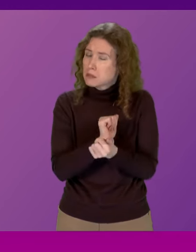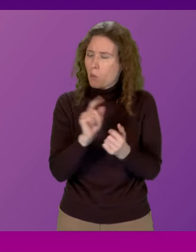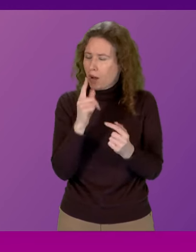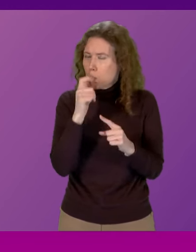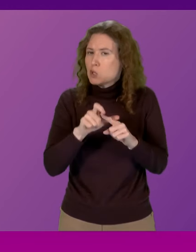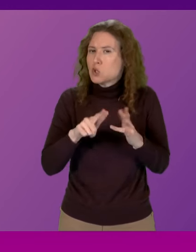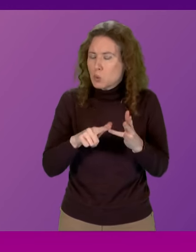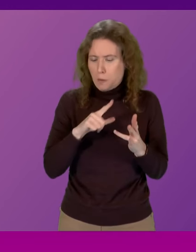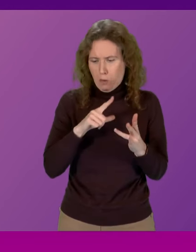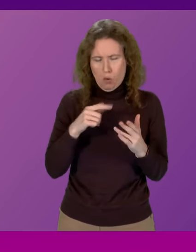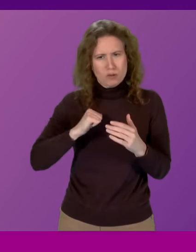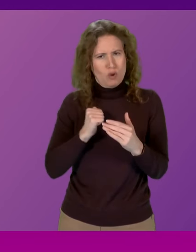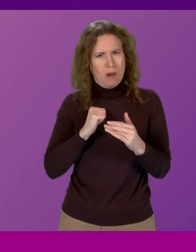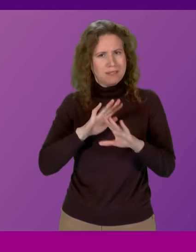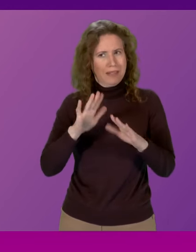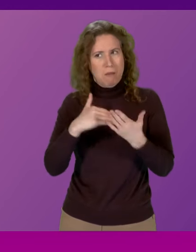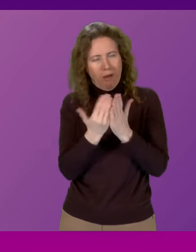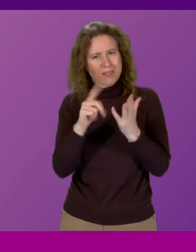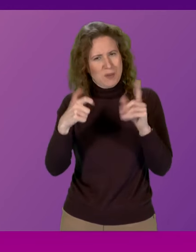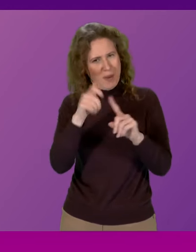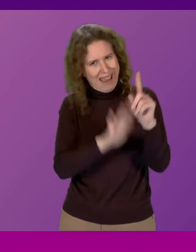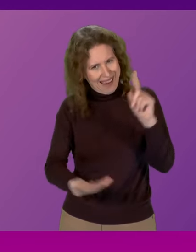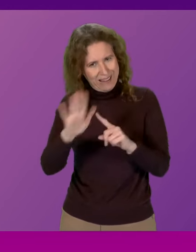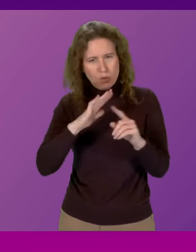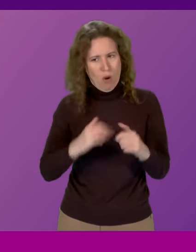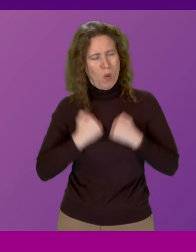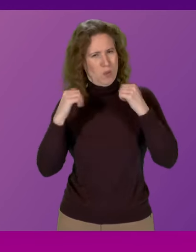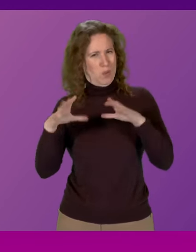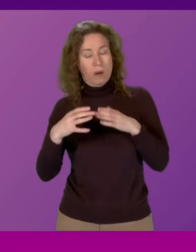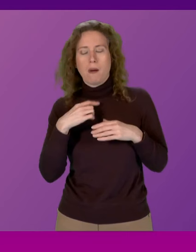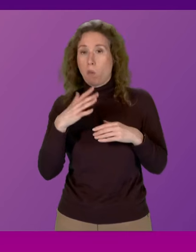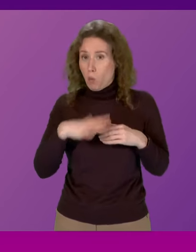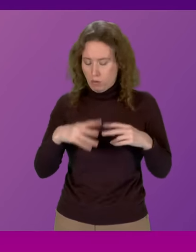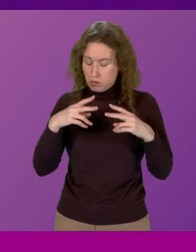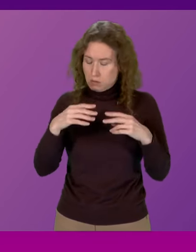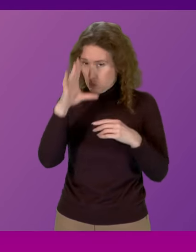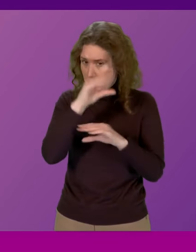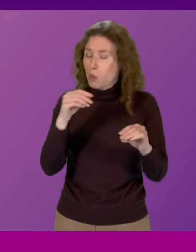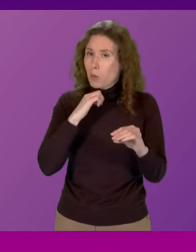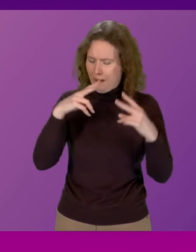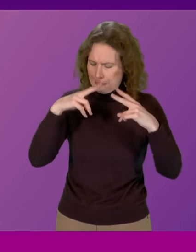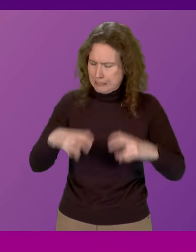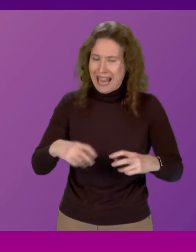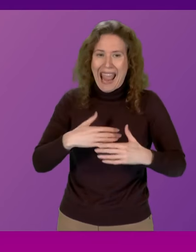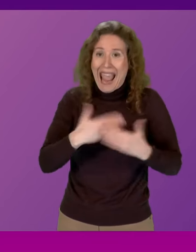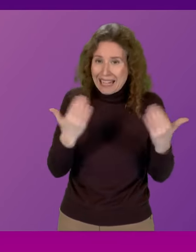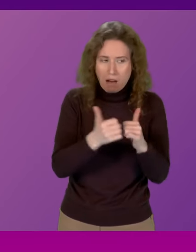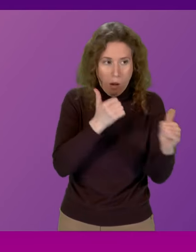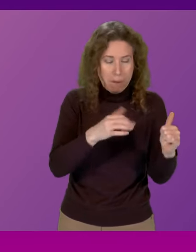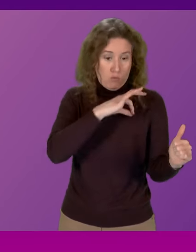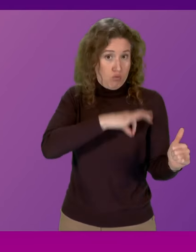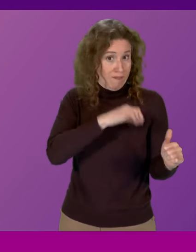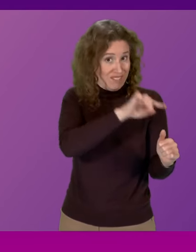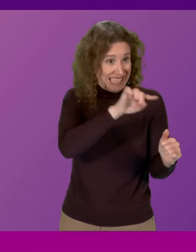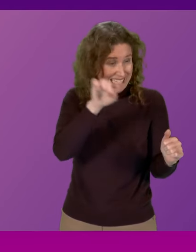can do within the devolved settlement but let me be very clear to Ross Greer we will examine what we are able to do anybody who is profiteering from